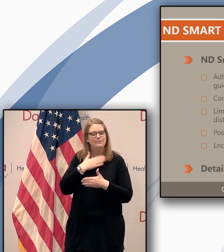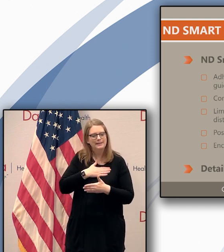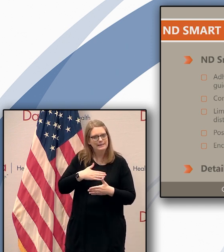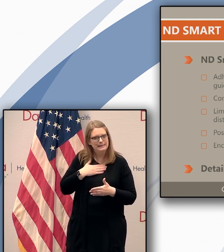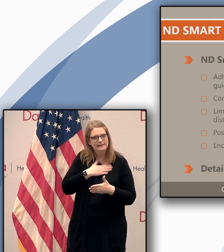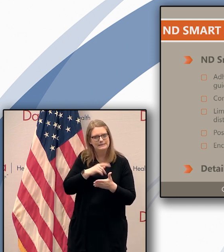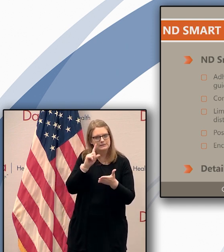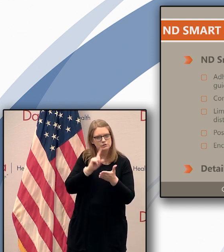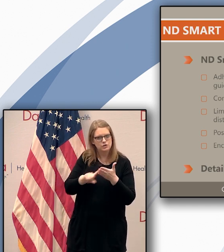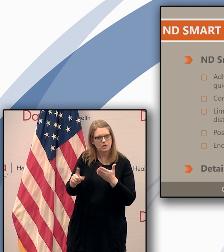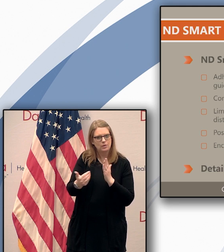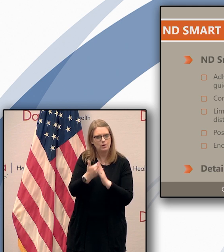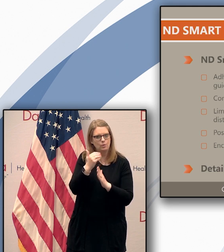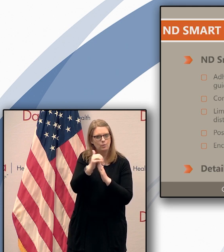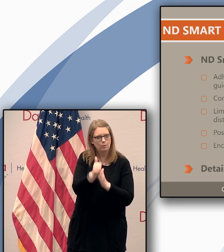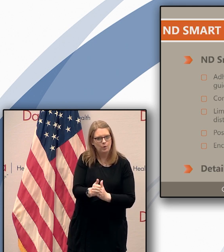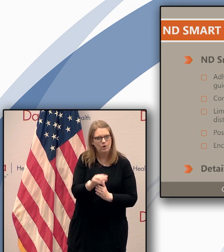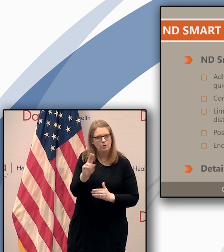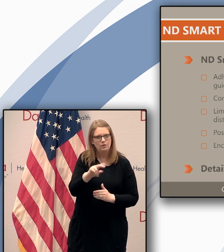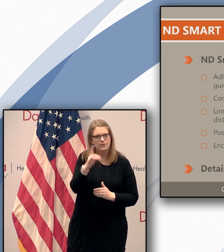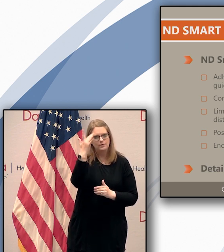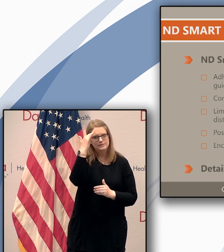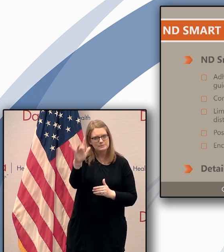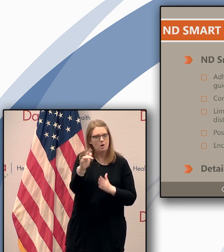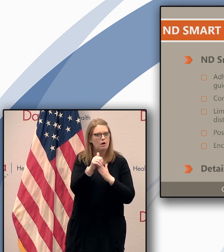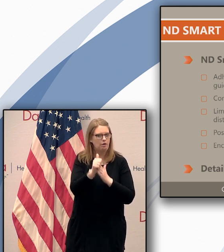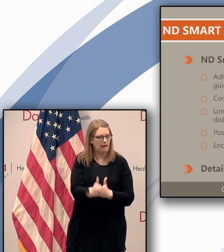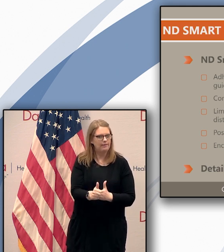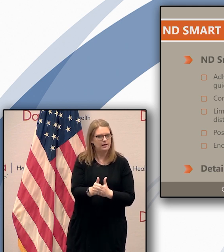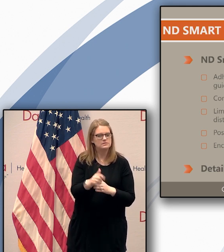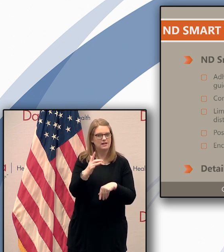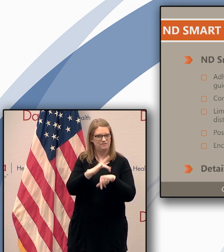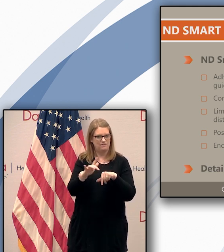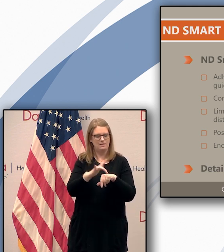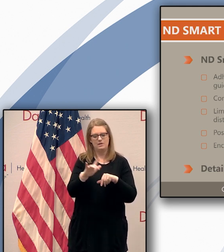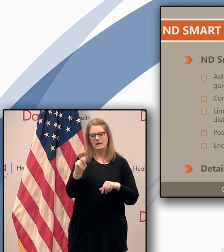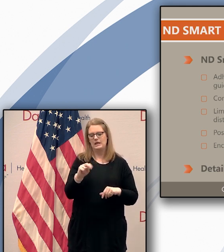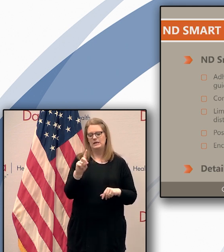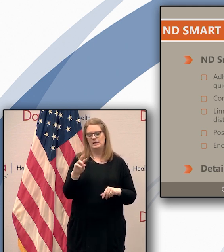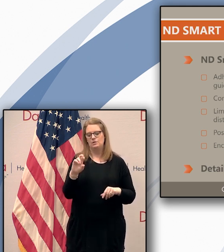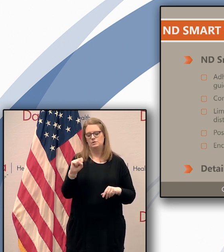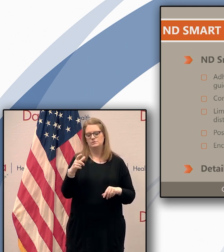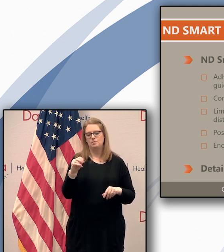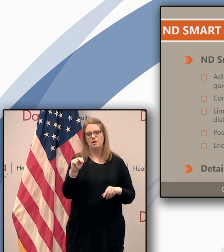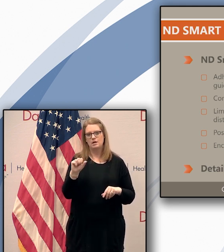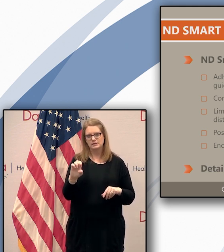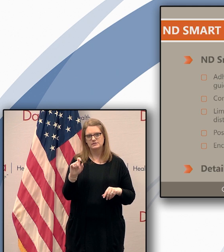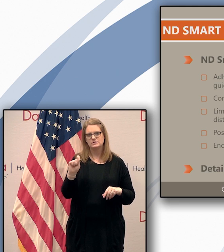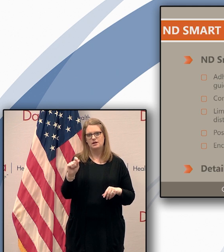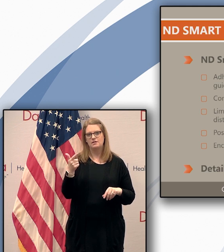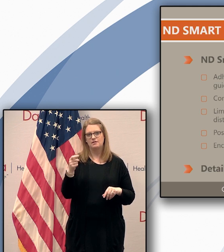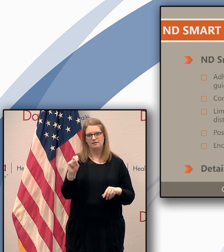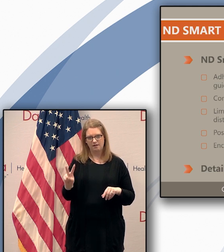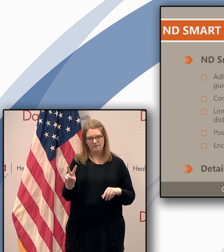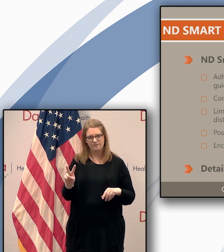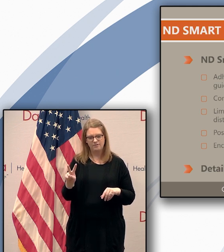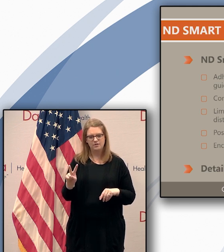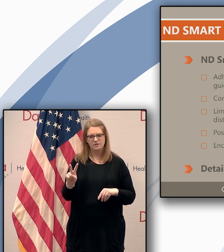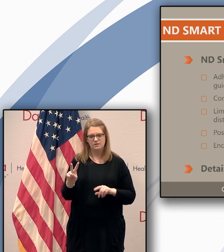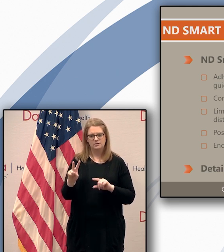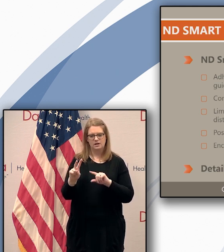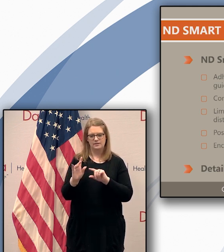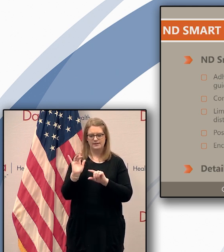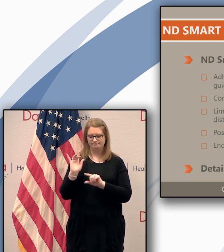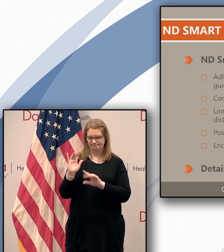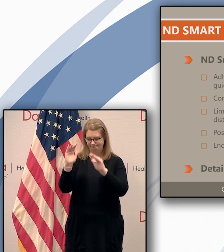check out the north dakota smart uh guidelines they're available on ndresponse.gov and then click down until you find the north